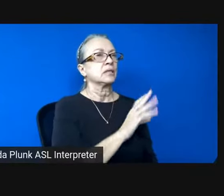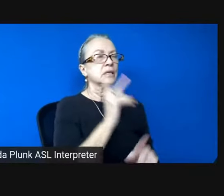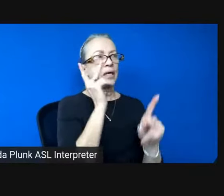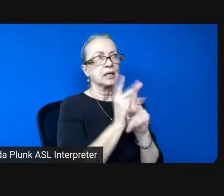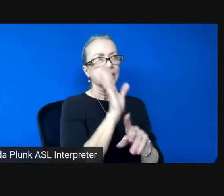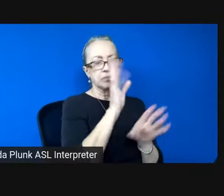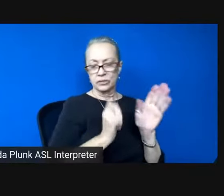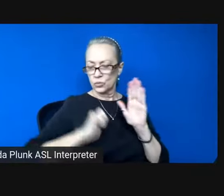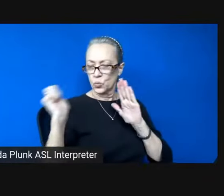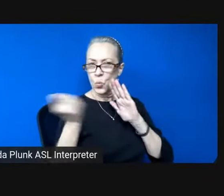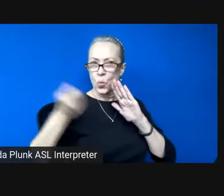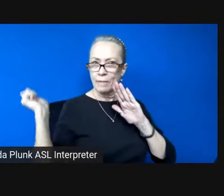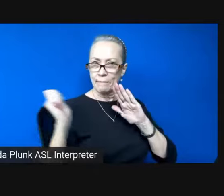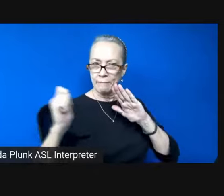bed